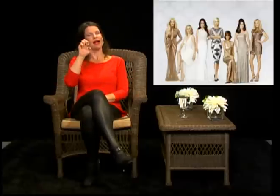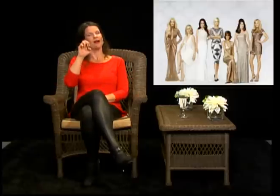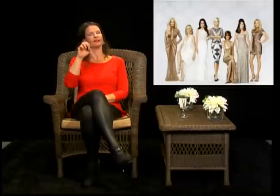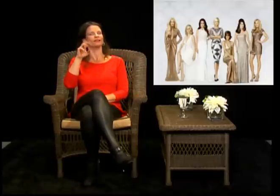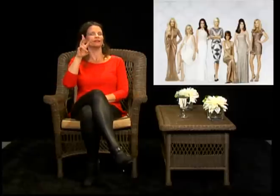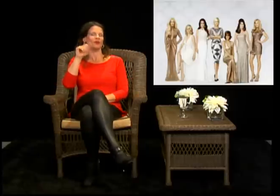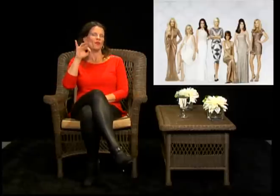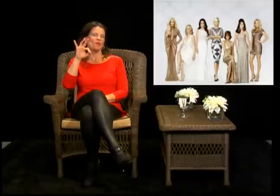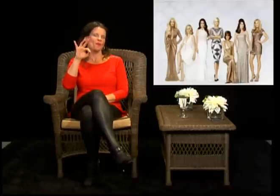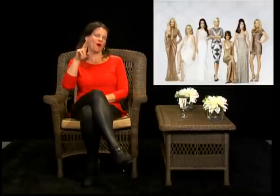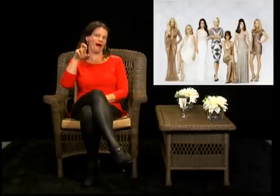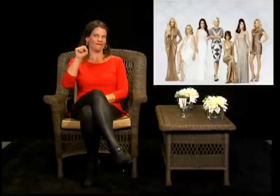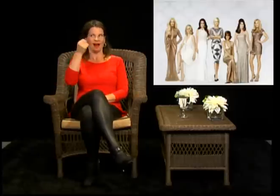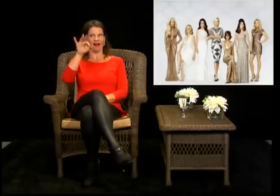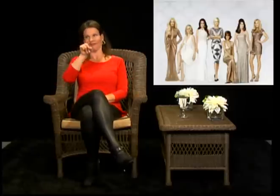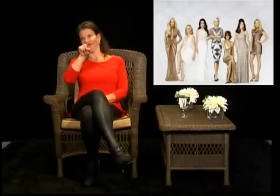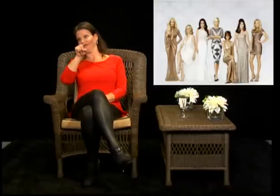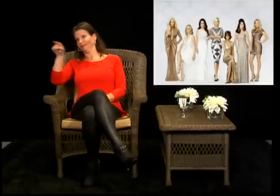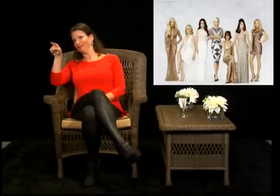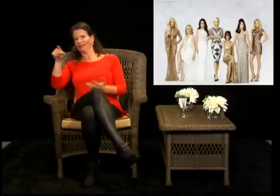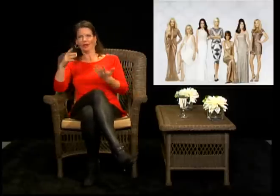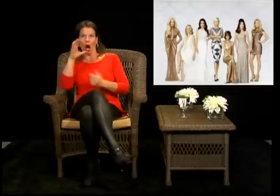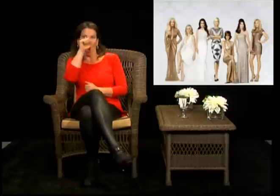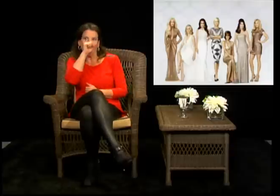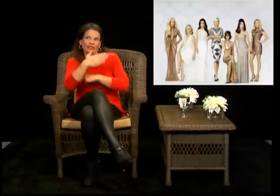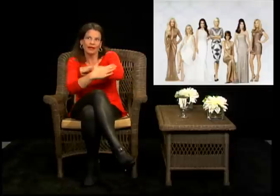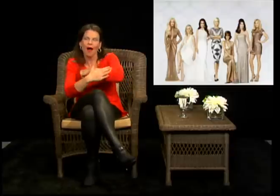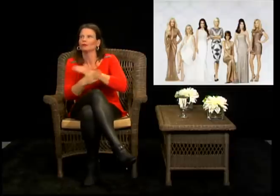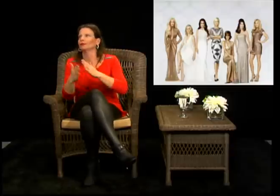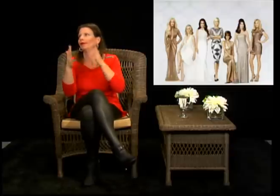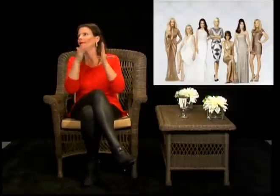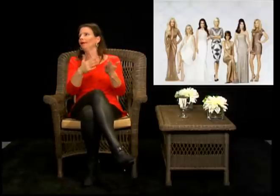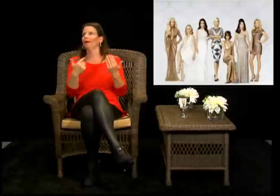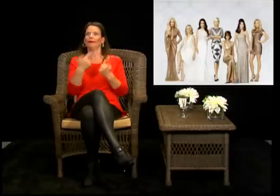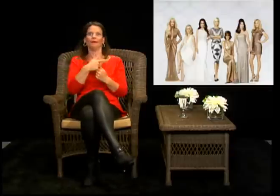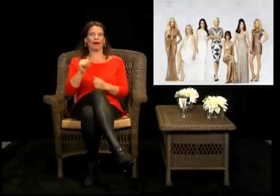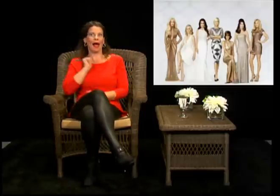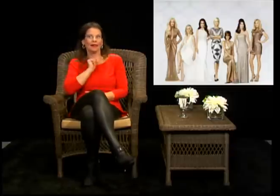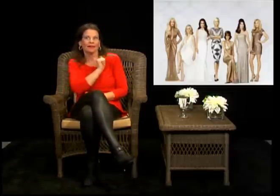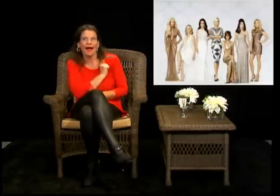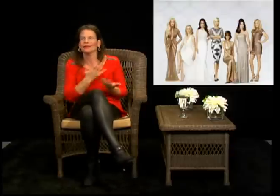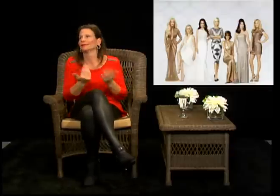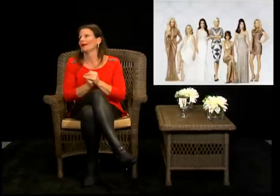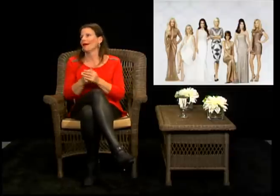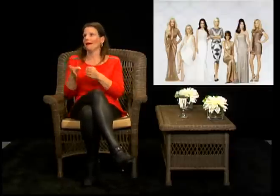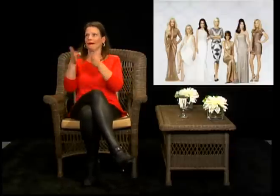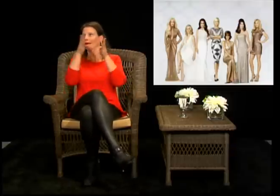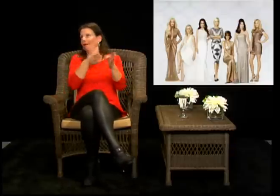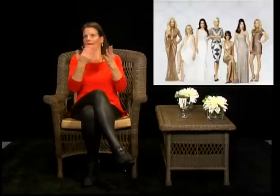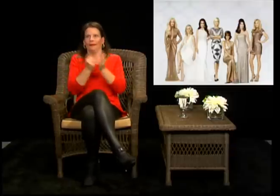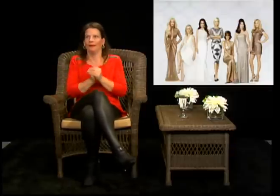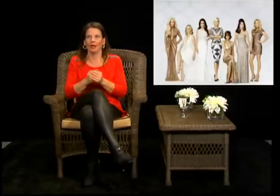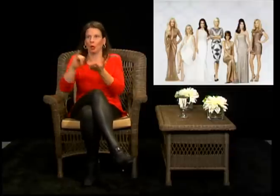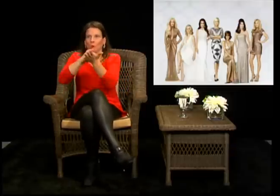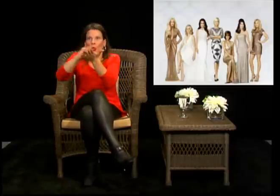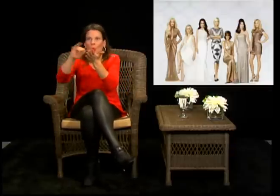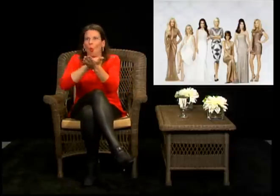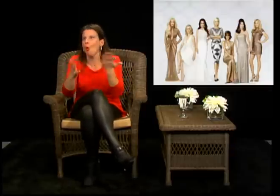absolutely love the, the Housewives franchise, all of the shows, uh, Orange County and